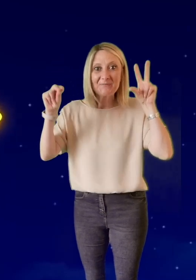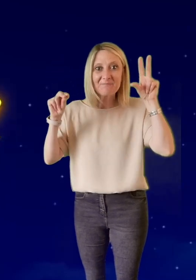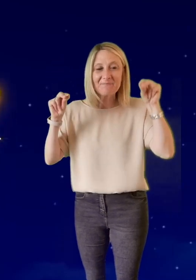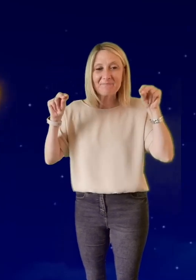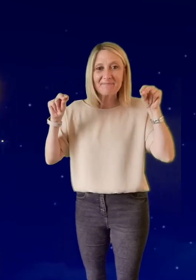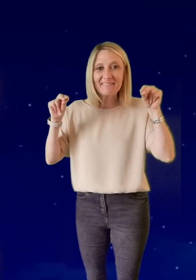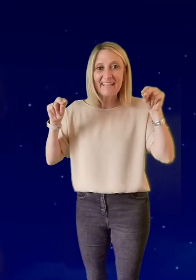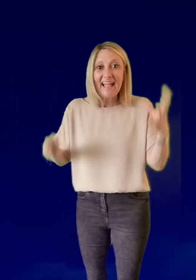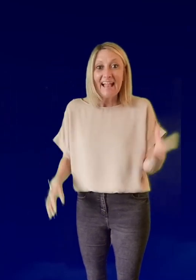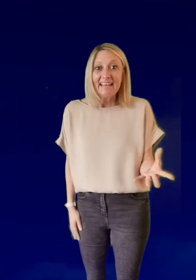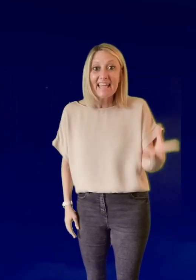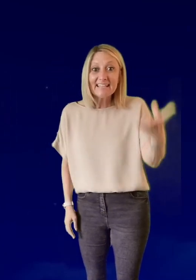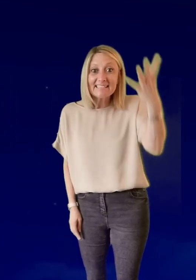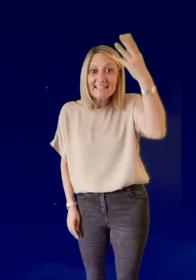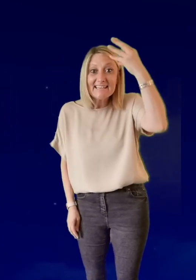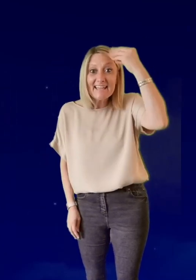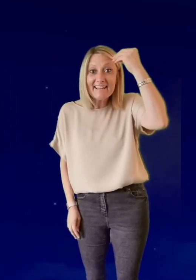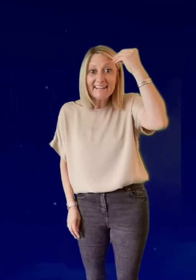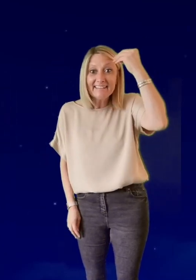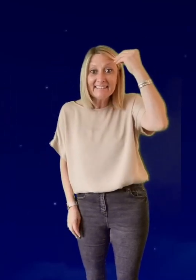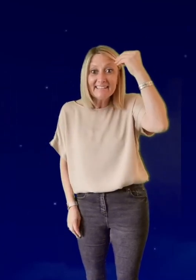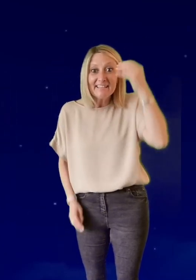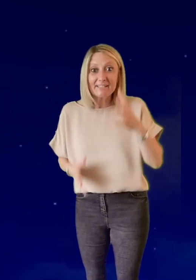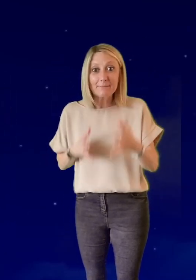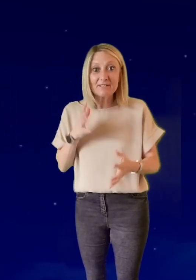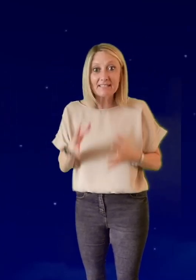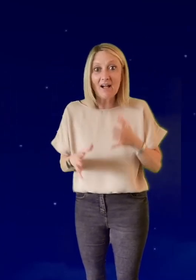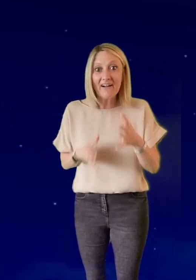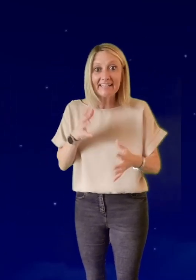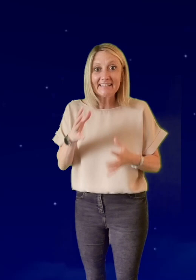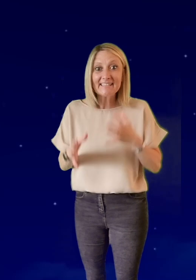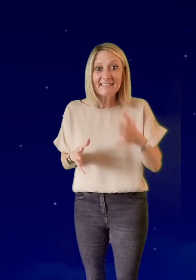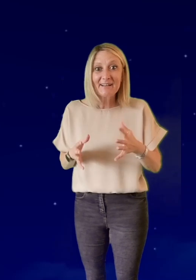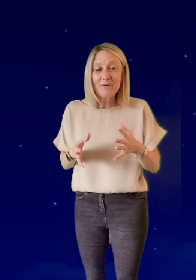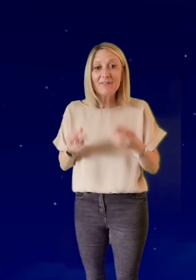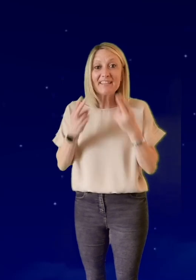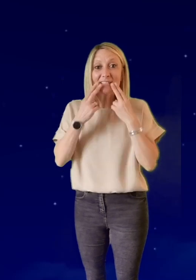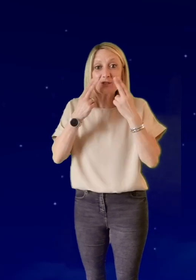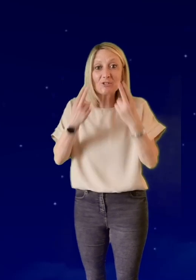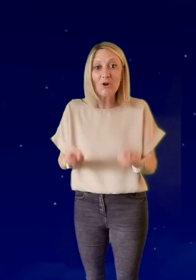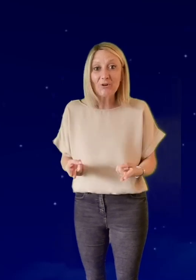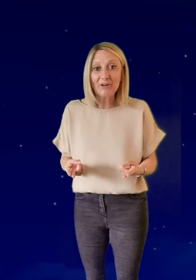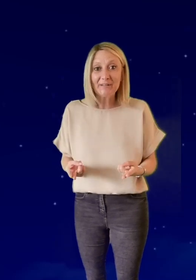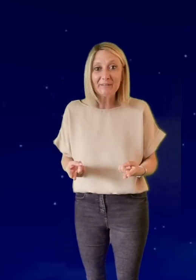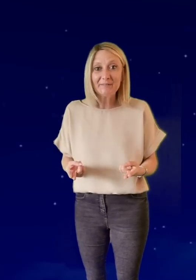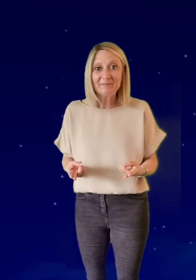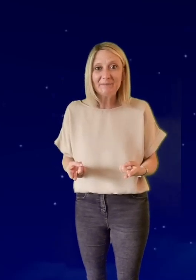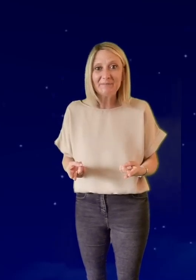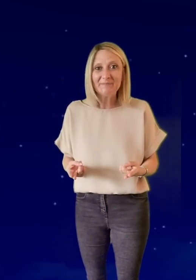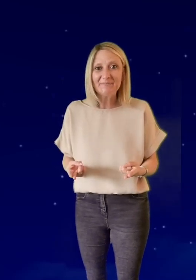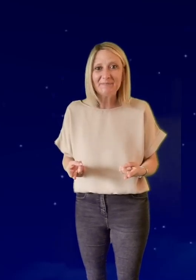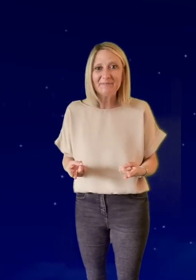let's learn some signs for this song